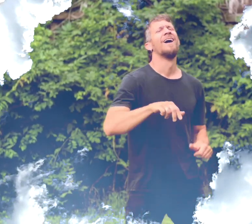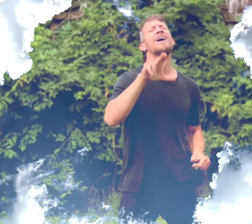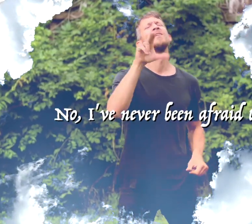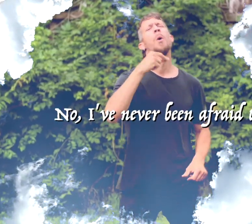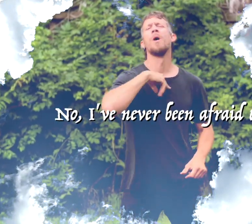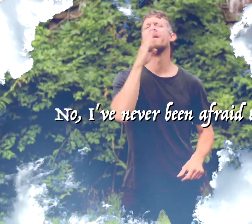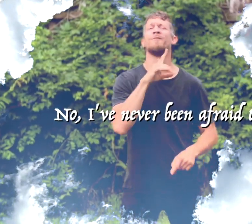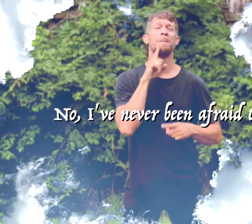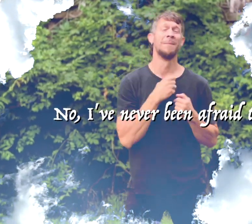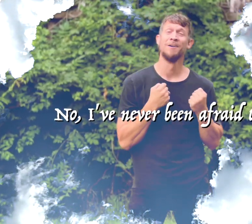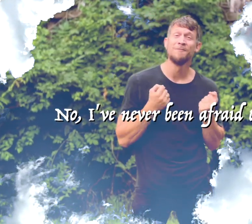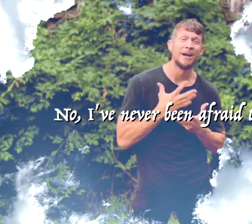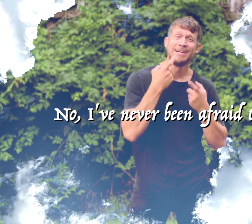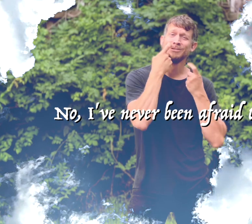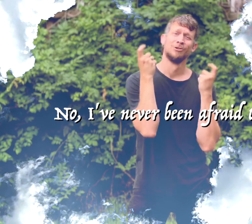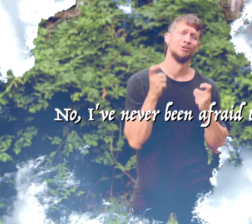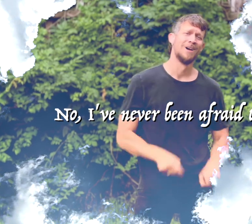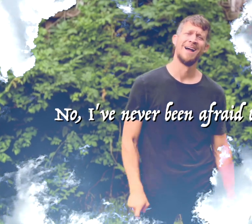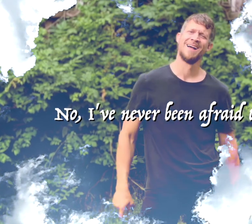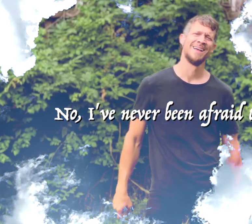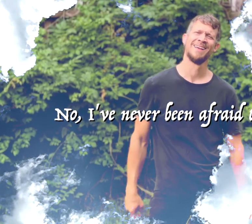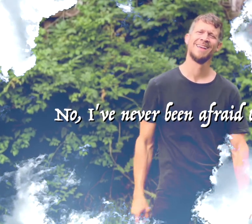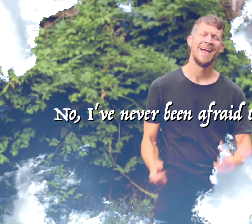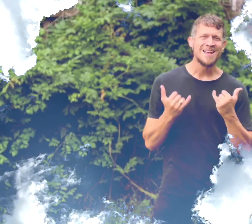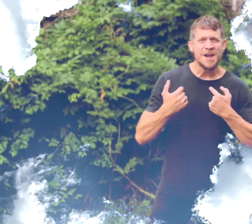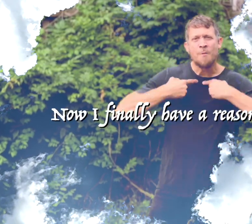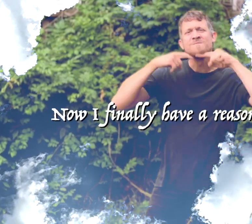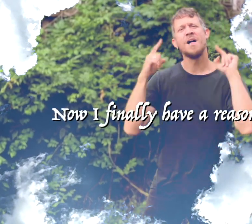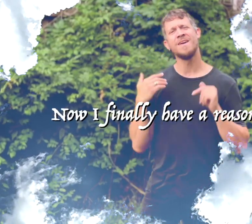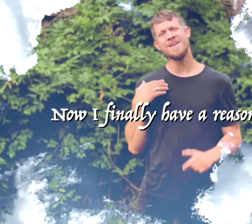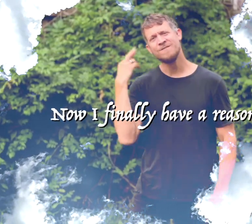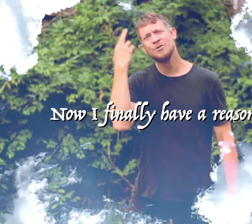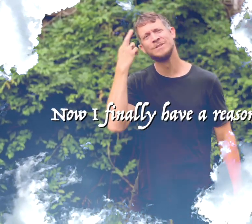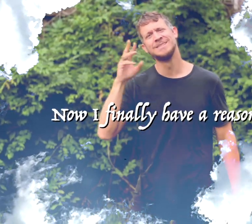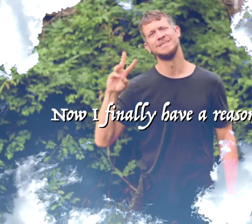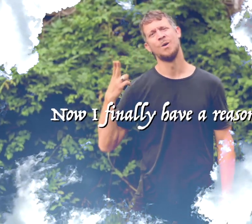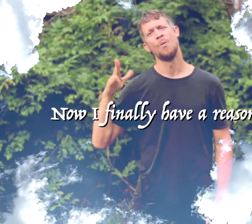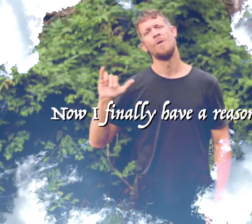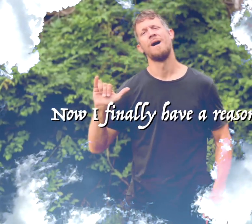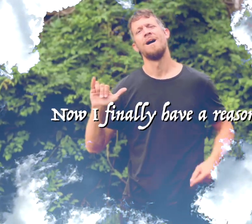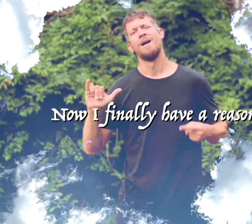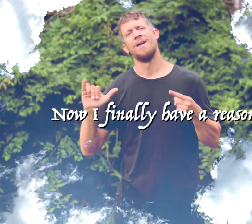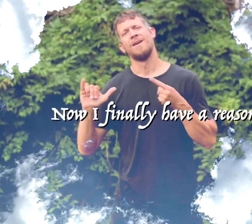Now I've never been afraid to cry Now I finally have a reason why